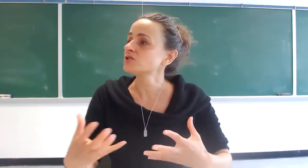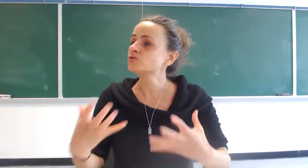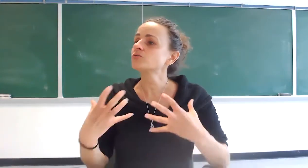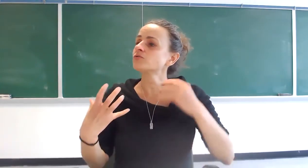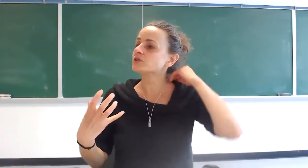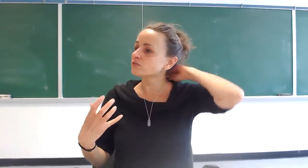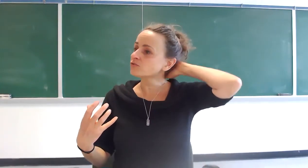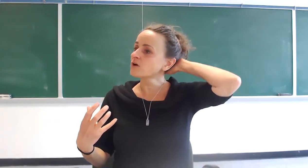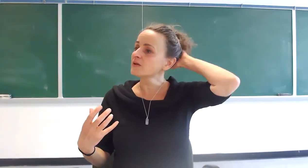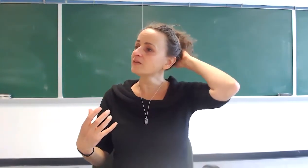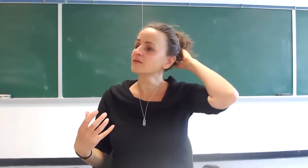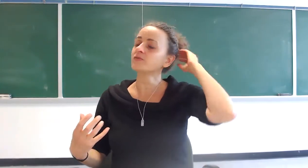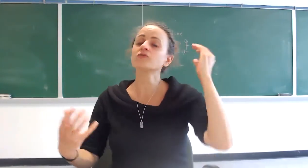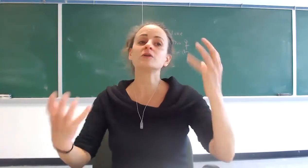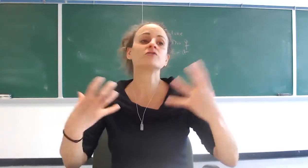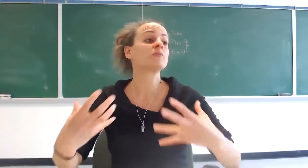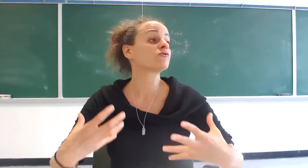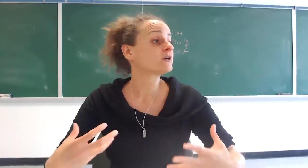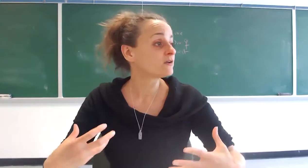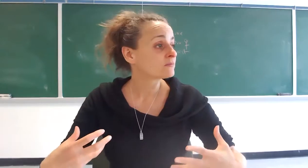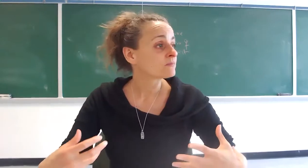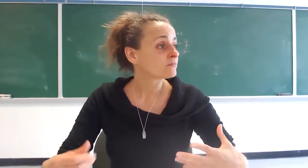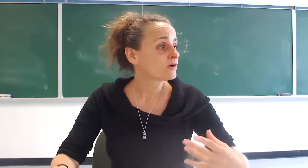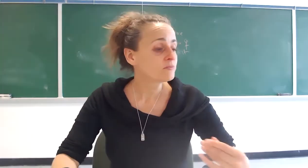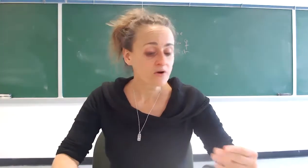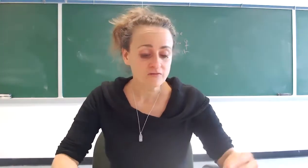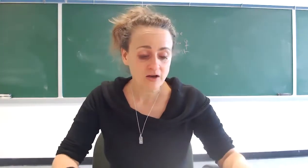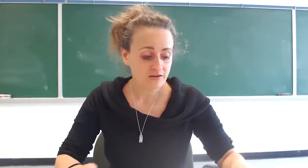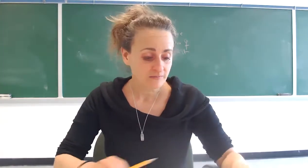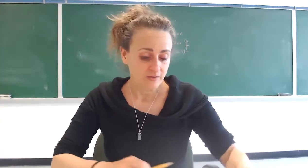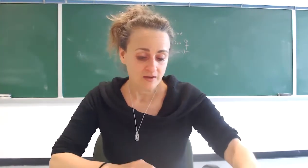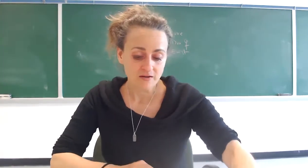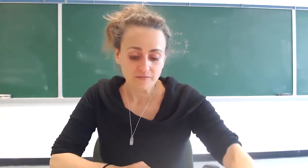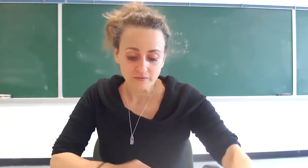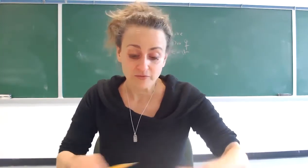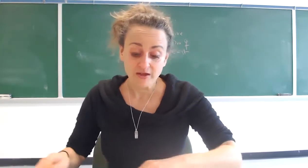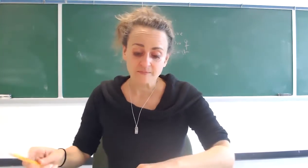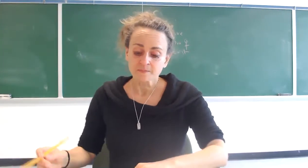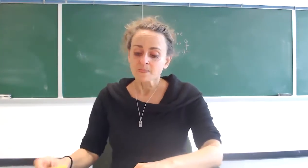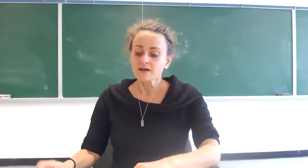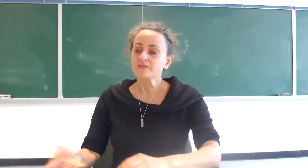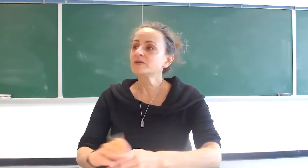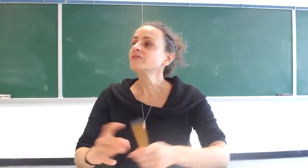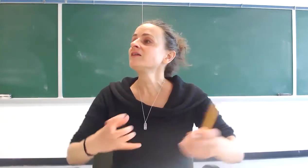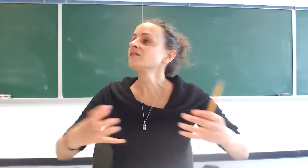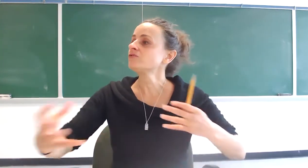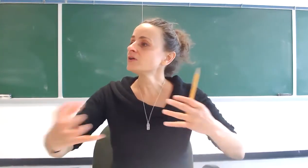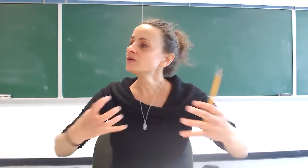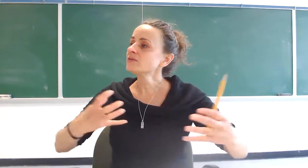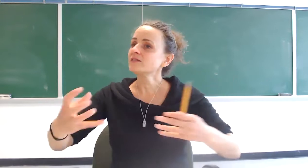too too much of a trauma there was too much of a betrayal on the part of god um for them and so living us is struggling with this